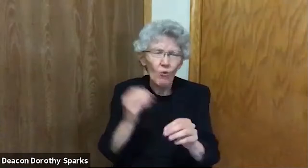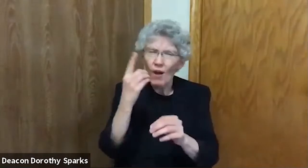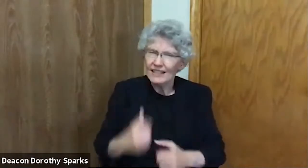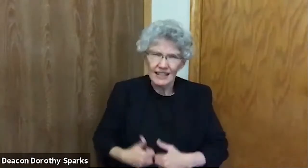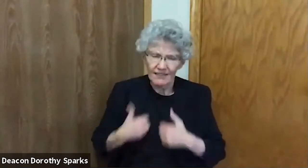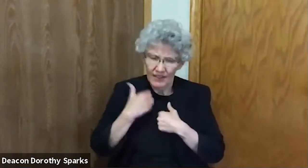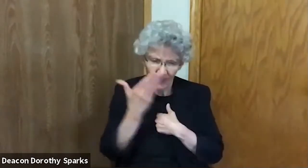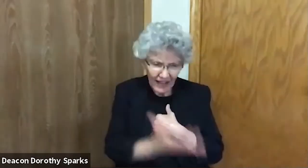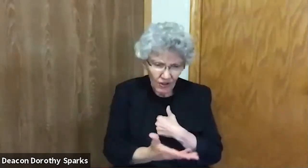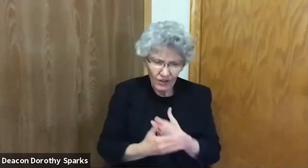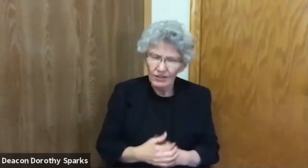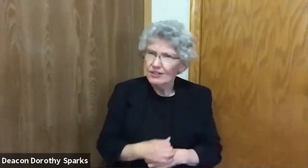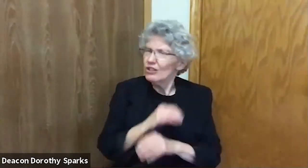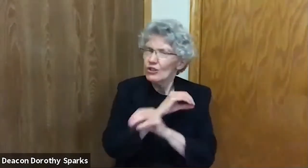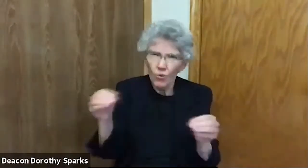And there was no one to work the land.